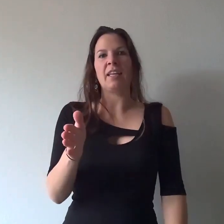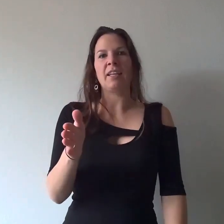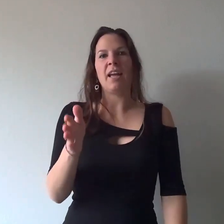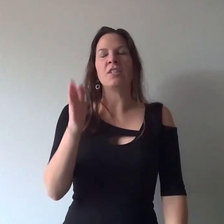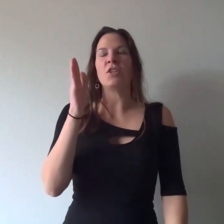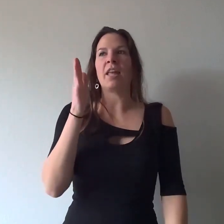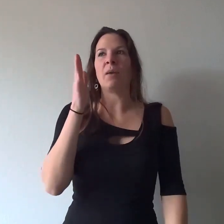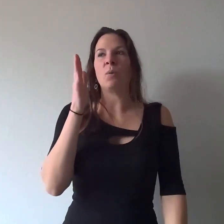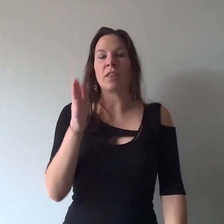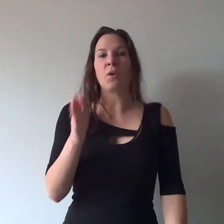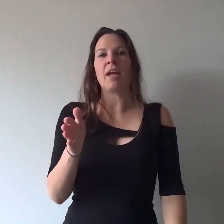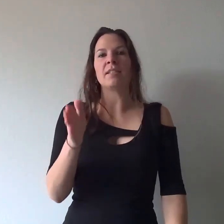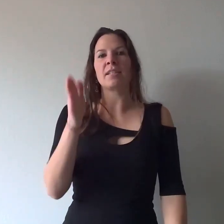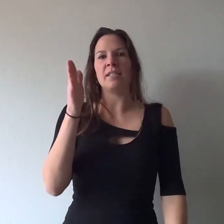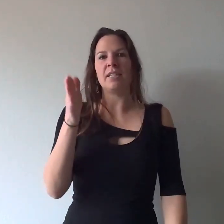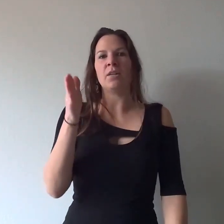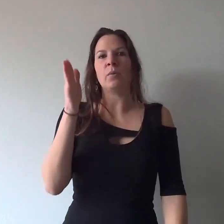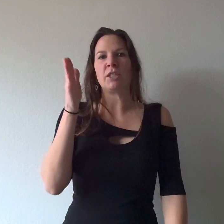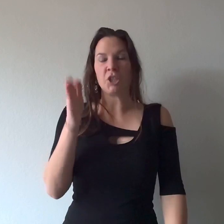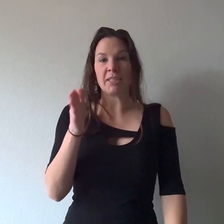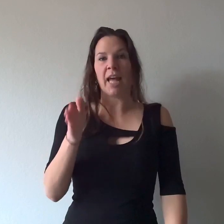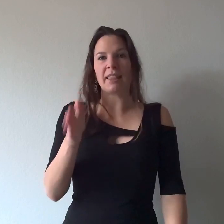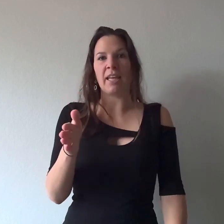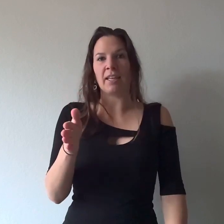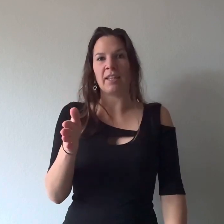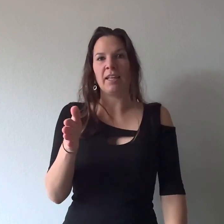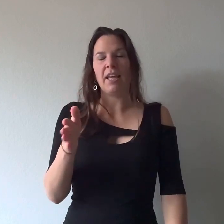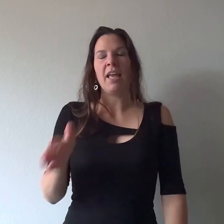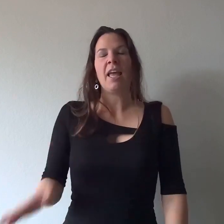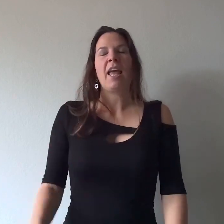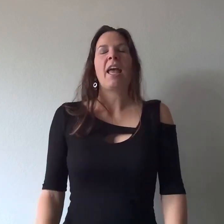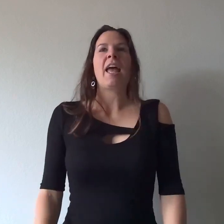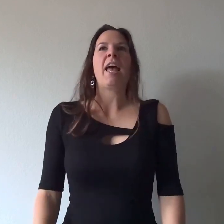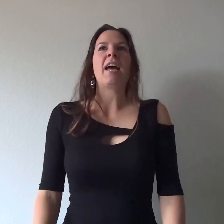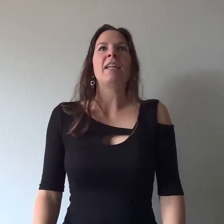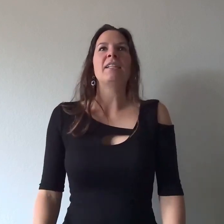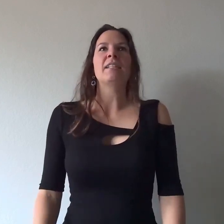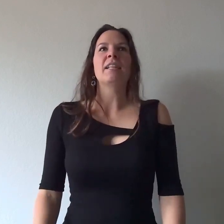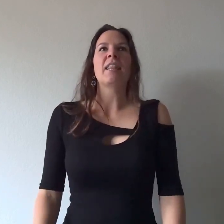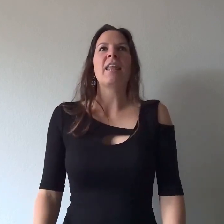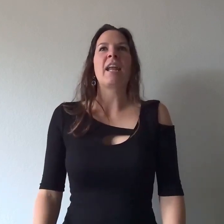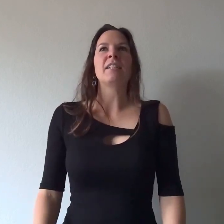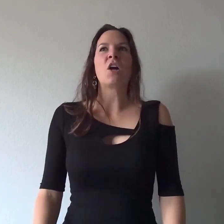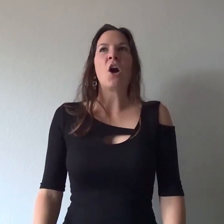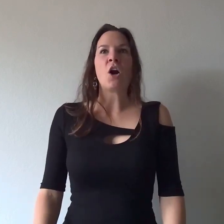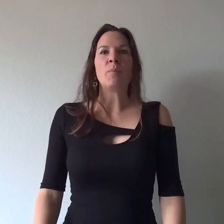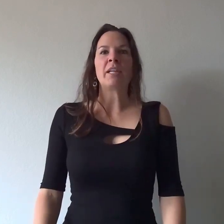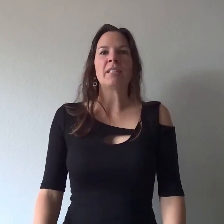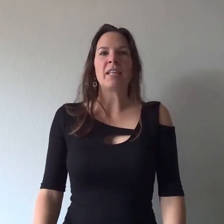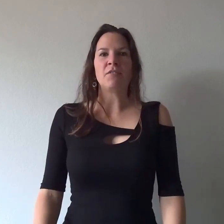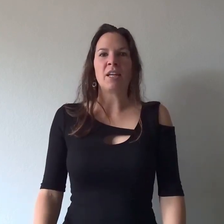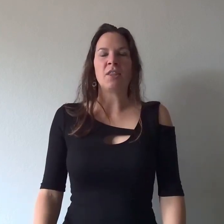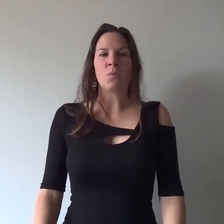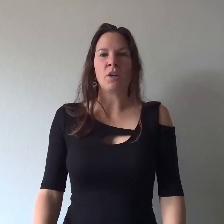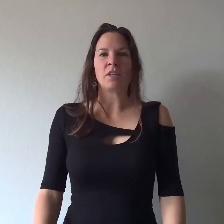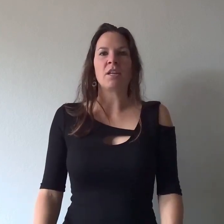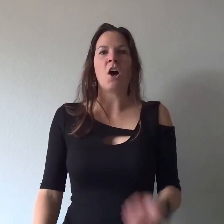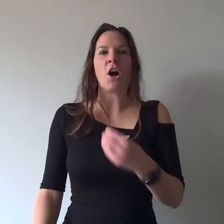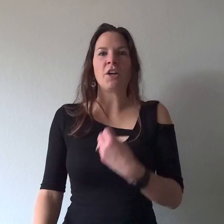and so they with grace can deal with just that thing and that is all because they've done the work to honor